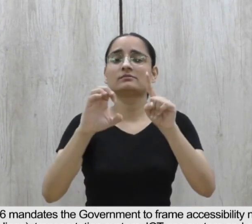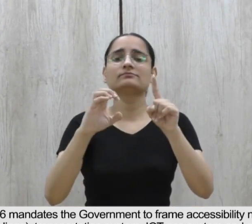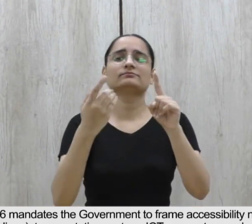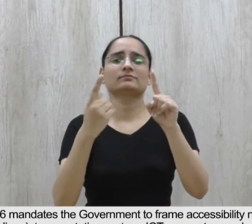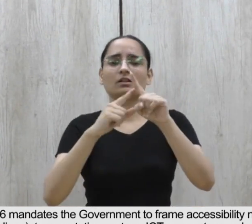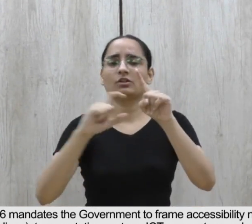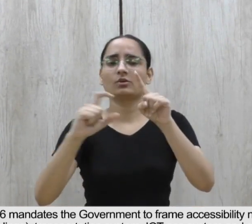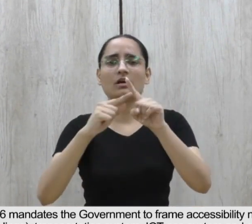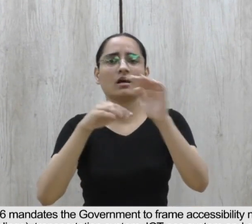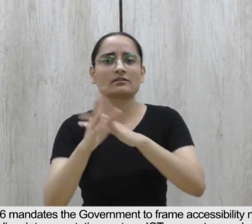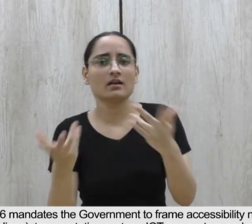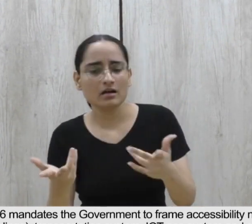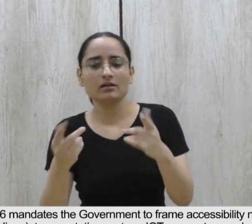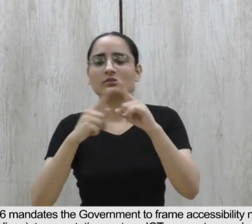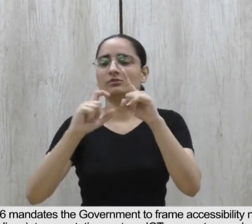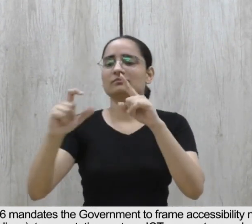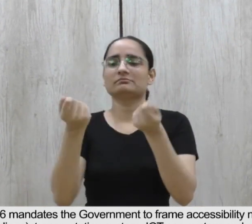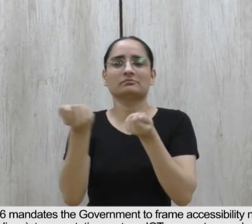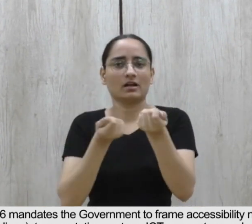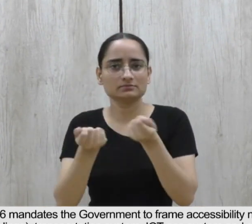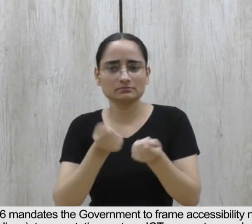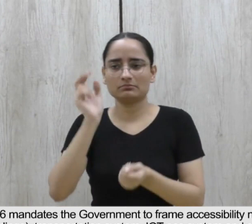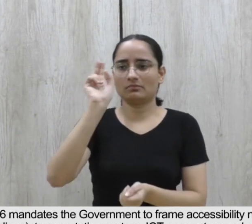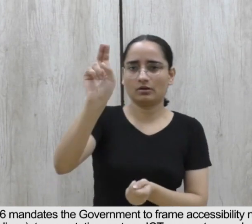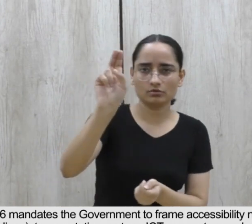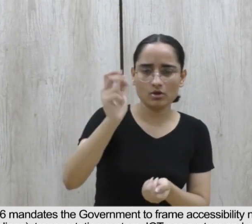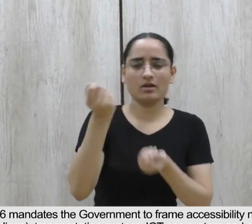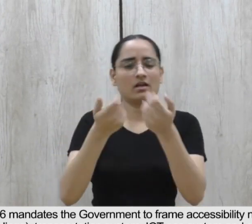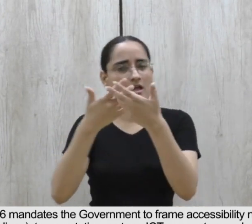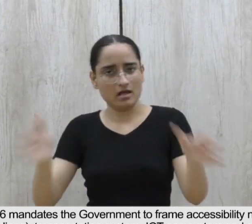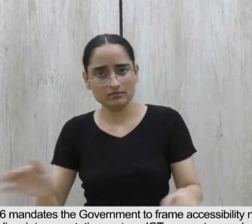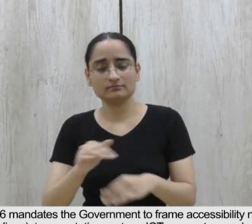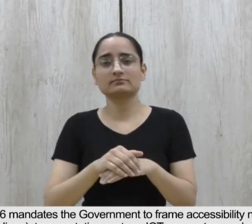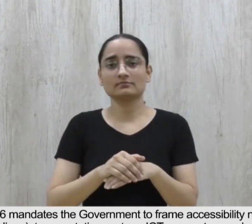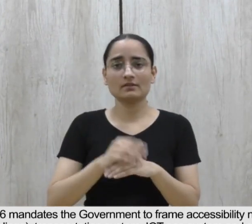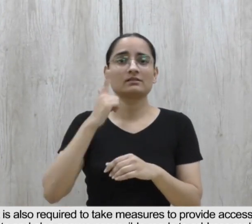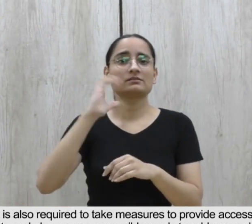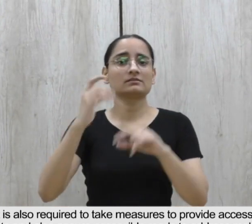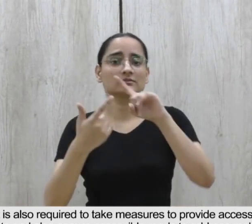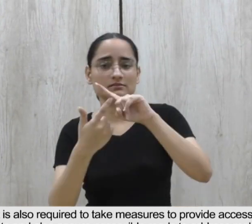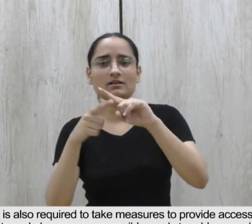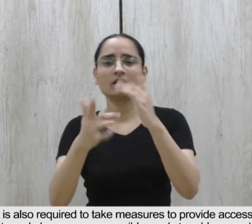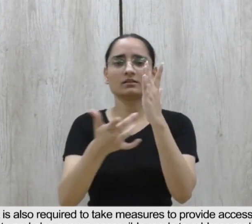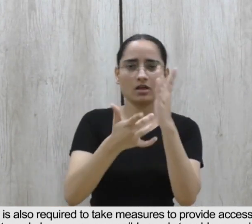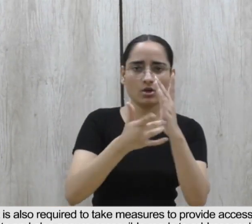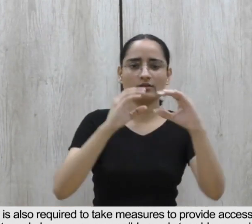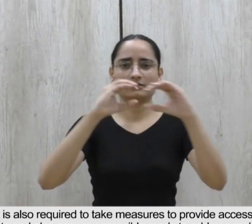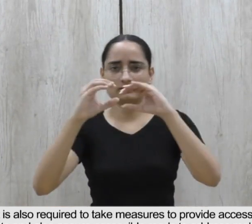ecosystem, and other facilities and services. 13.9. the government